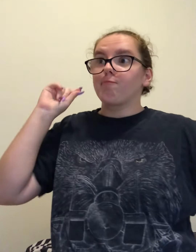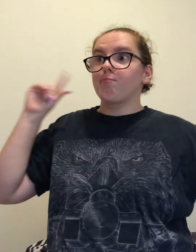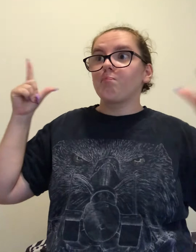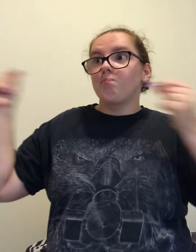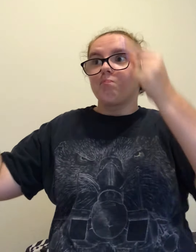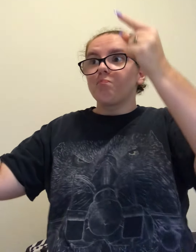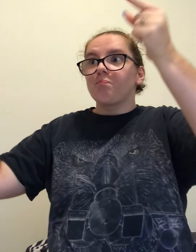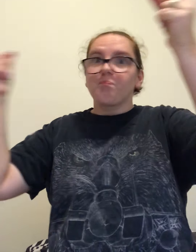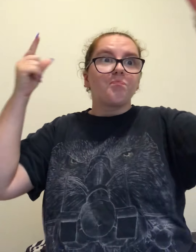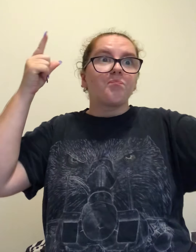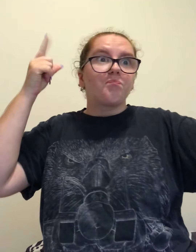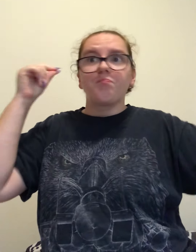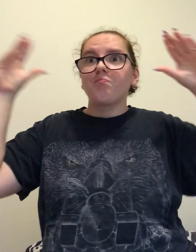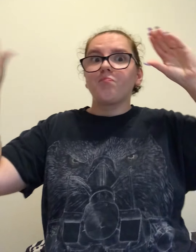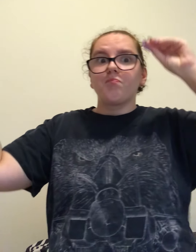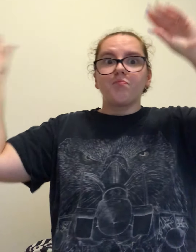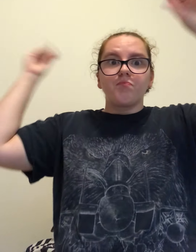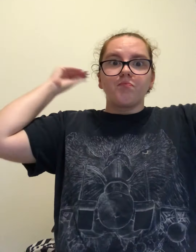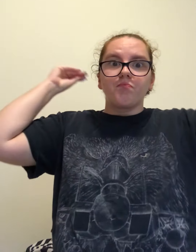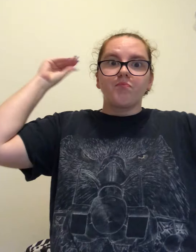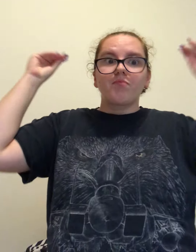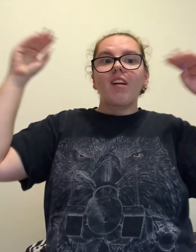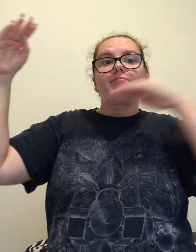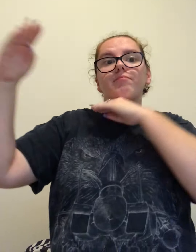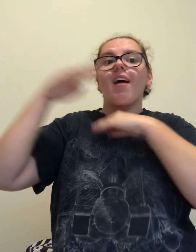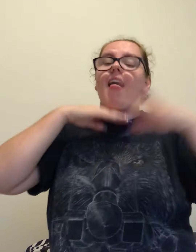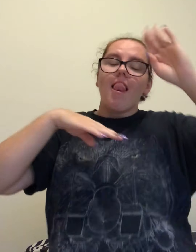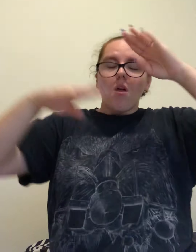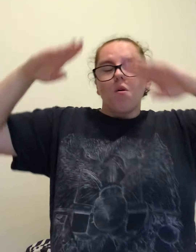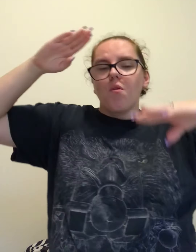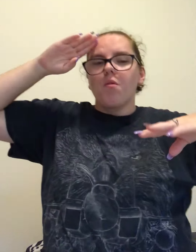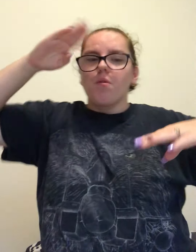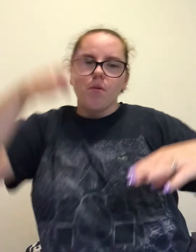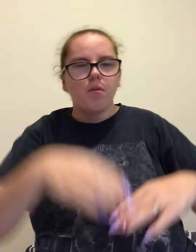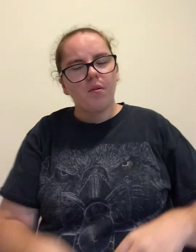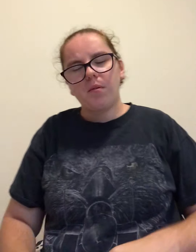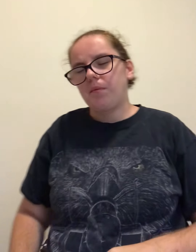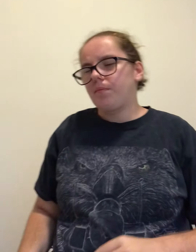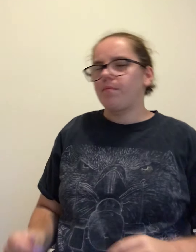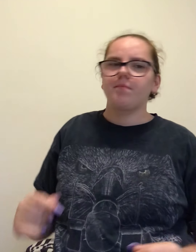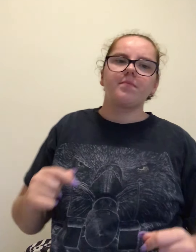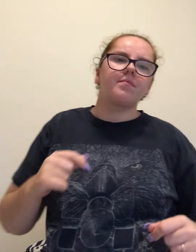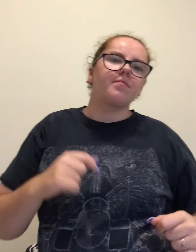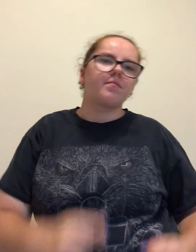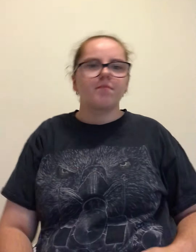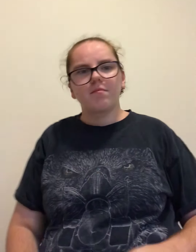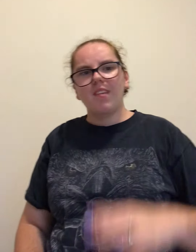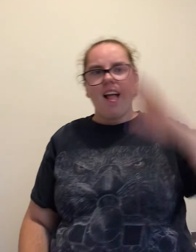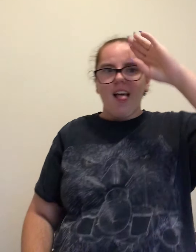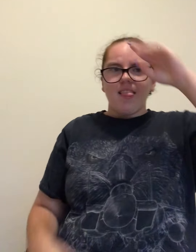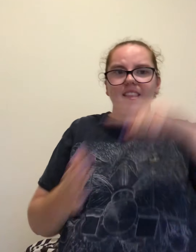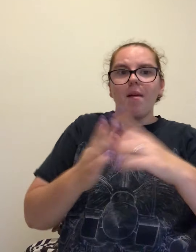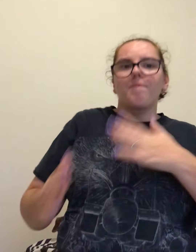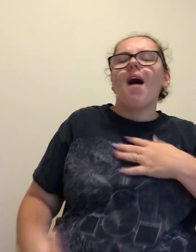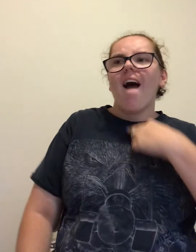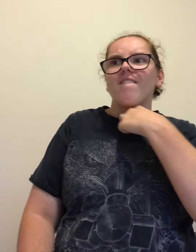It's only chatter Hello, hello, hello, is my